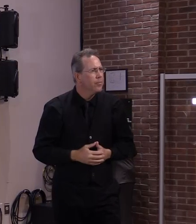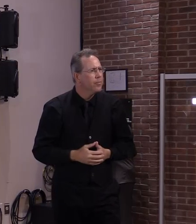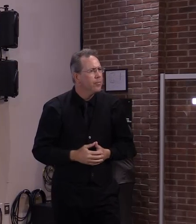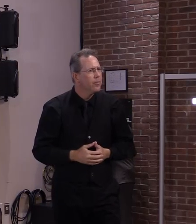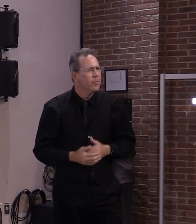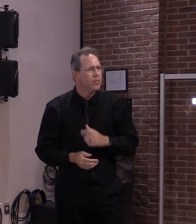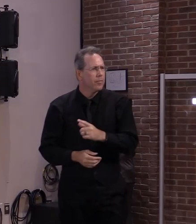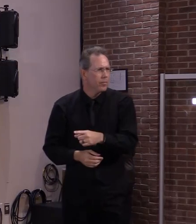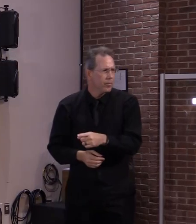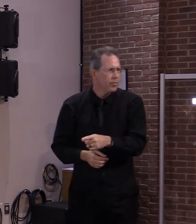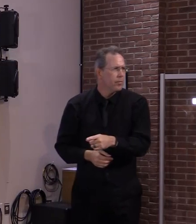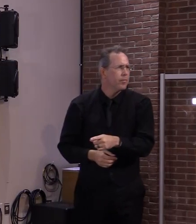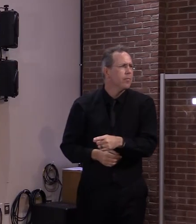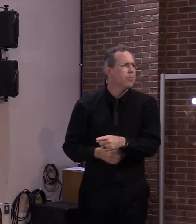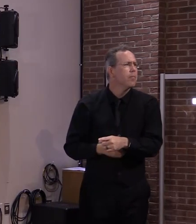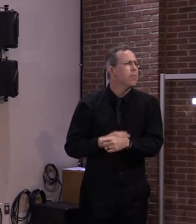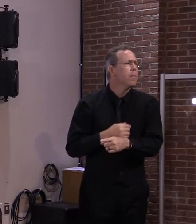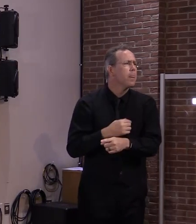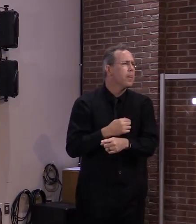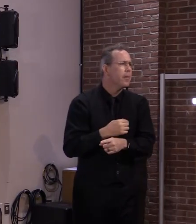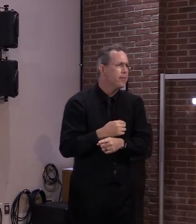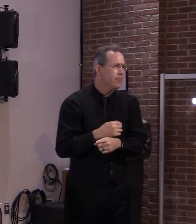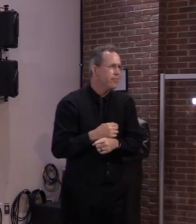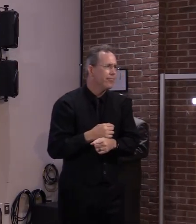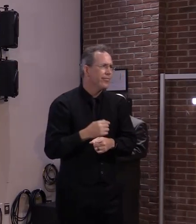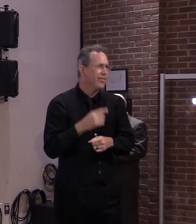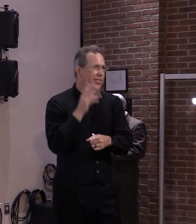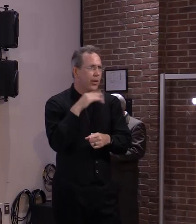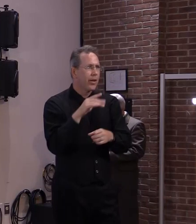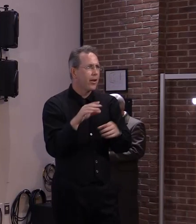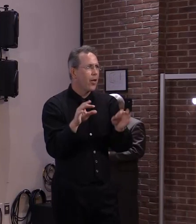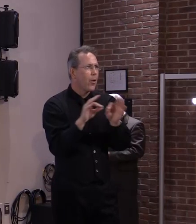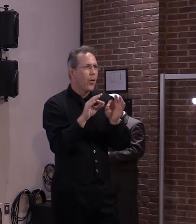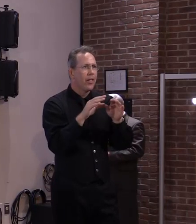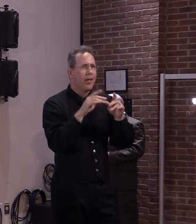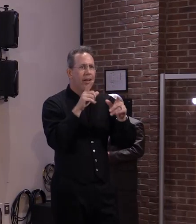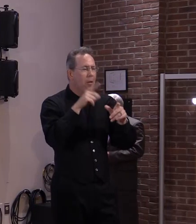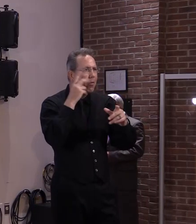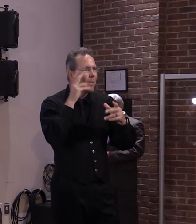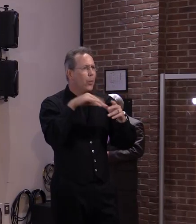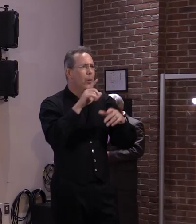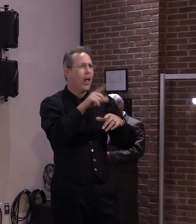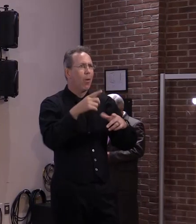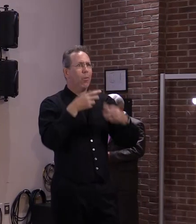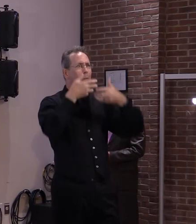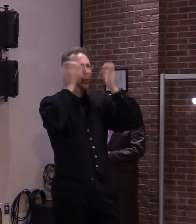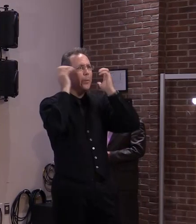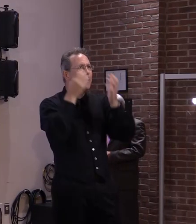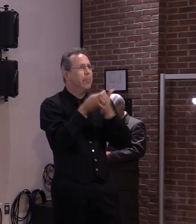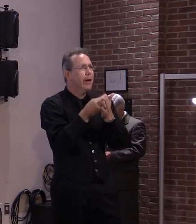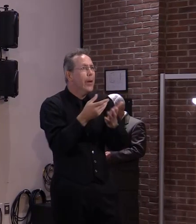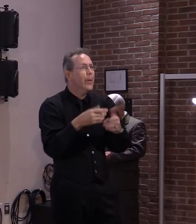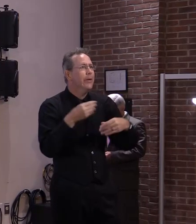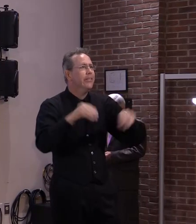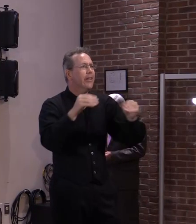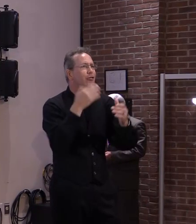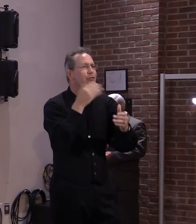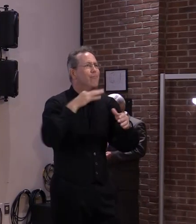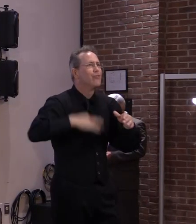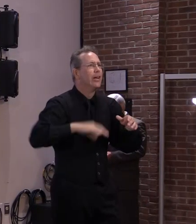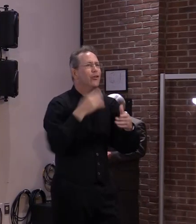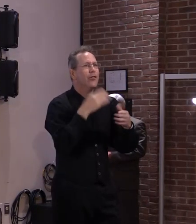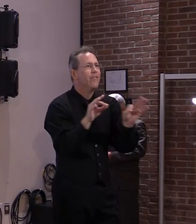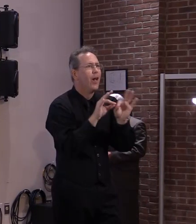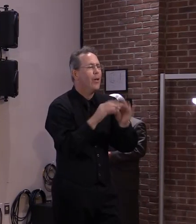the governor mentioned, you know, we had an historic amount of funding provided to build more housing, more than